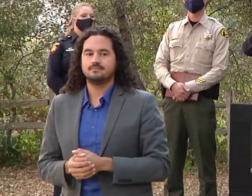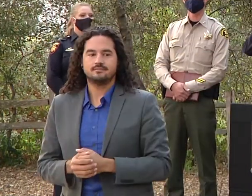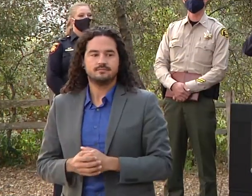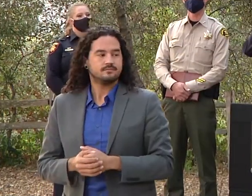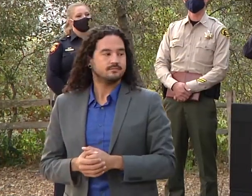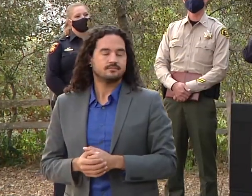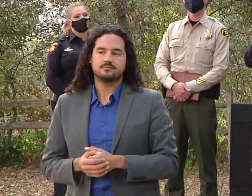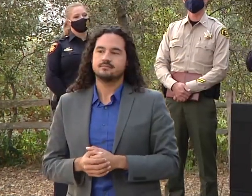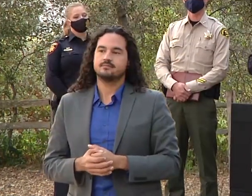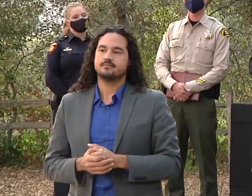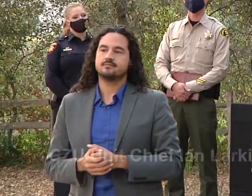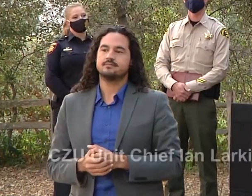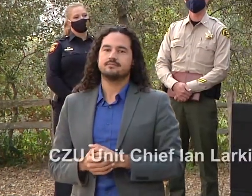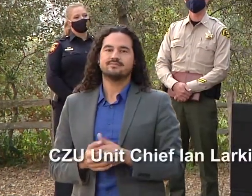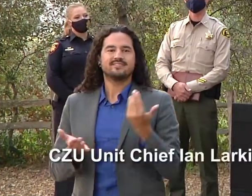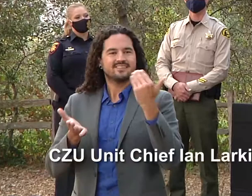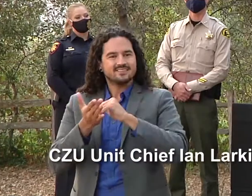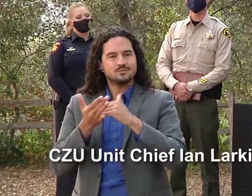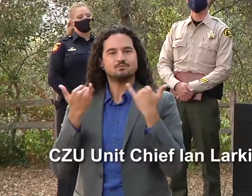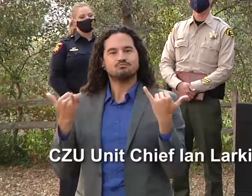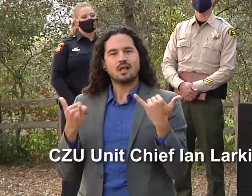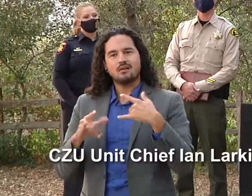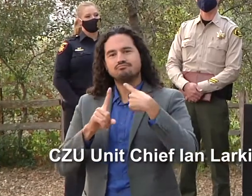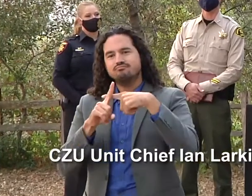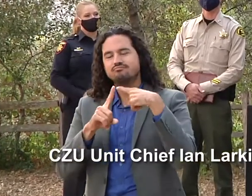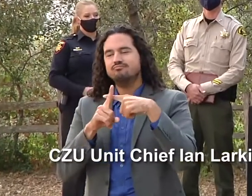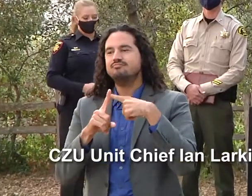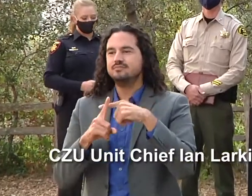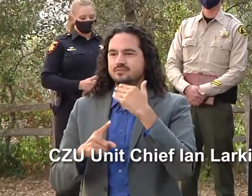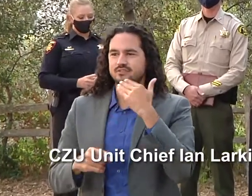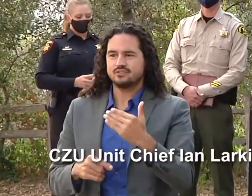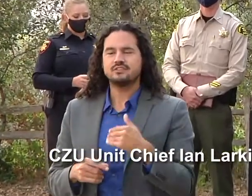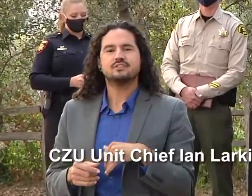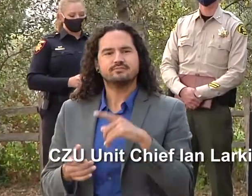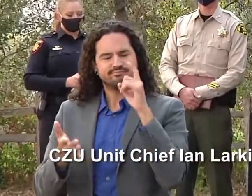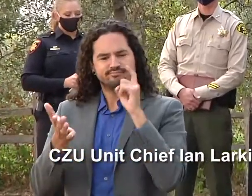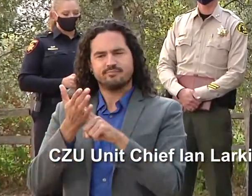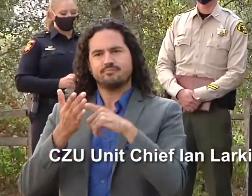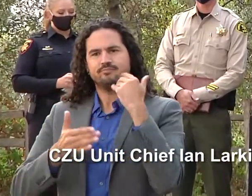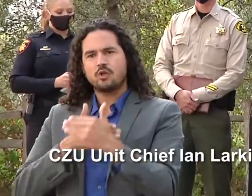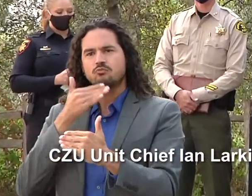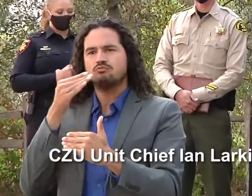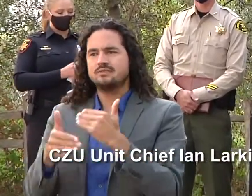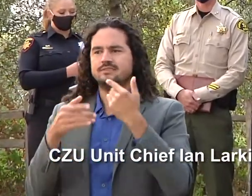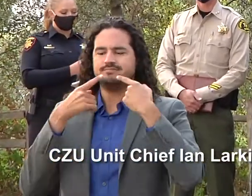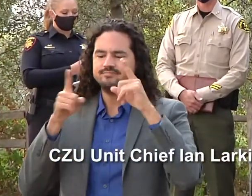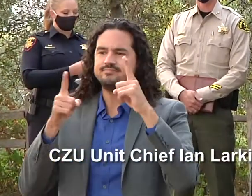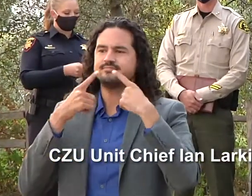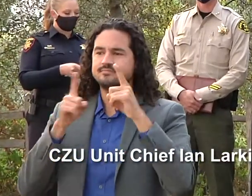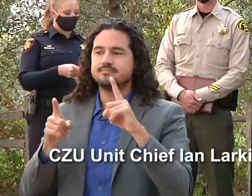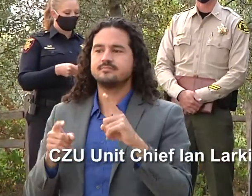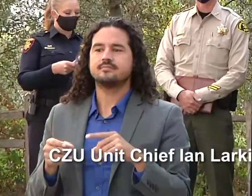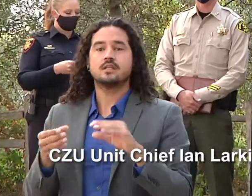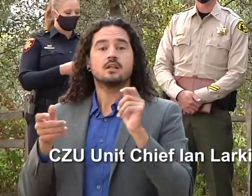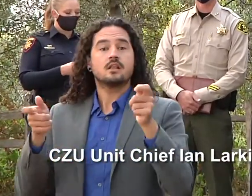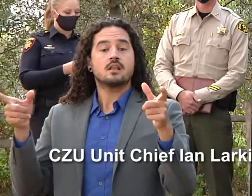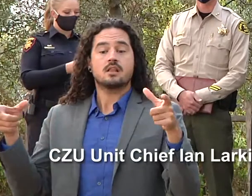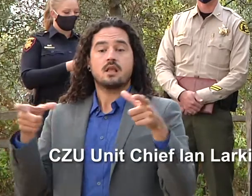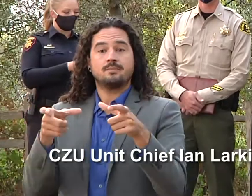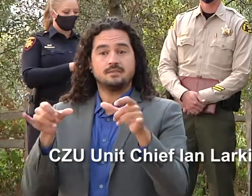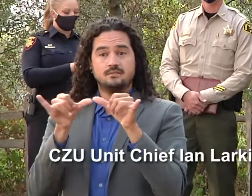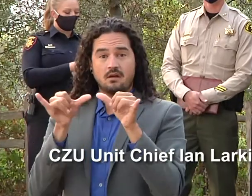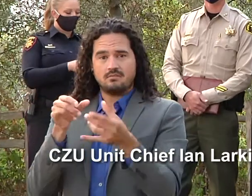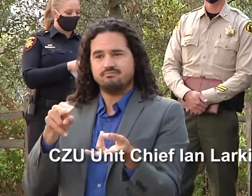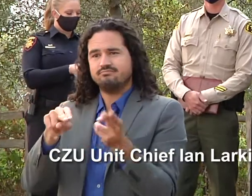so another good day we continue to see progress with our containment numbers going up and that's always good